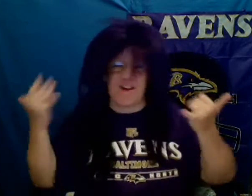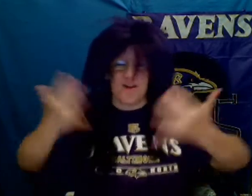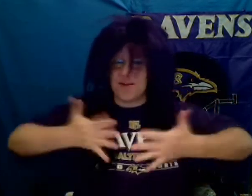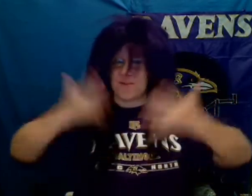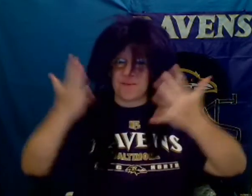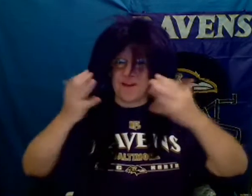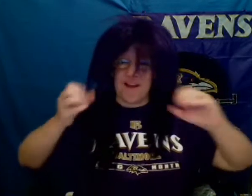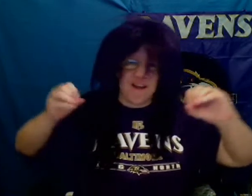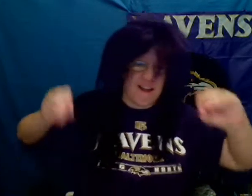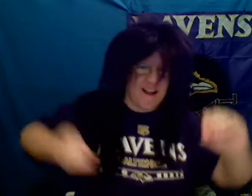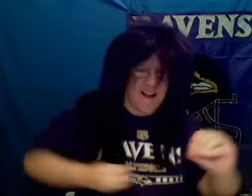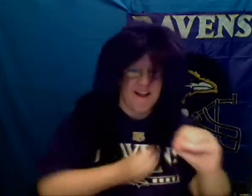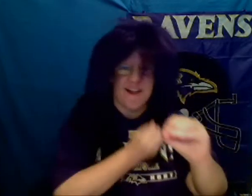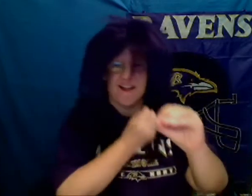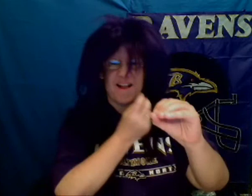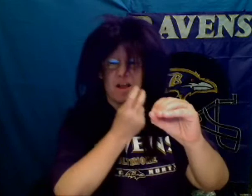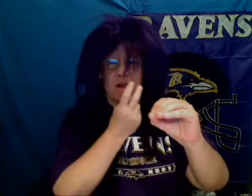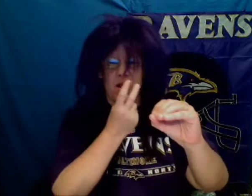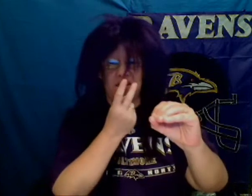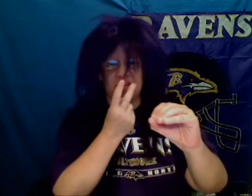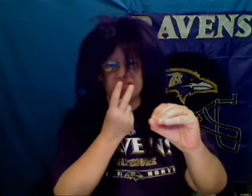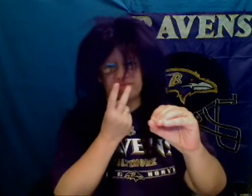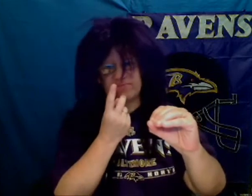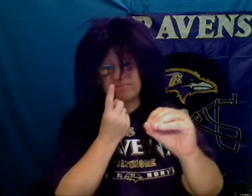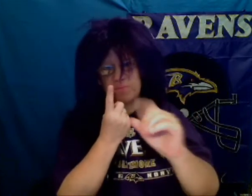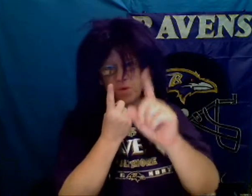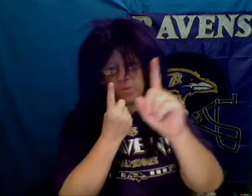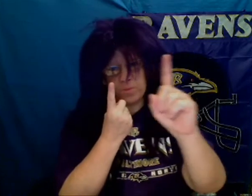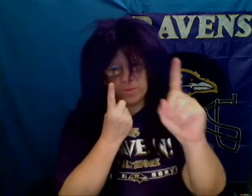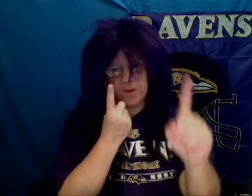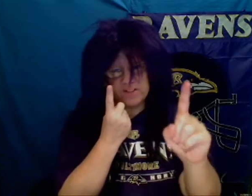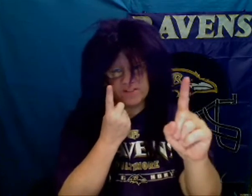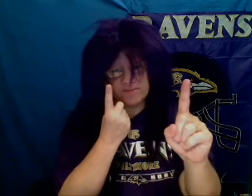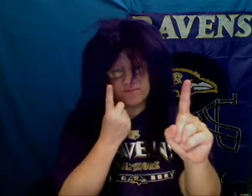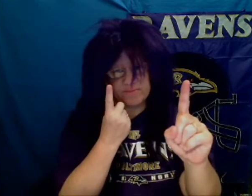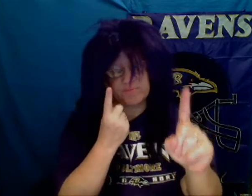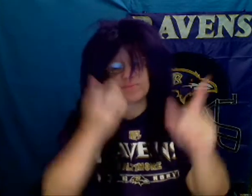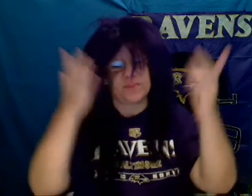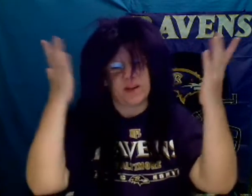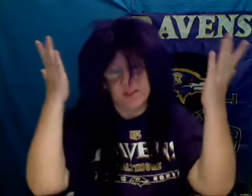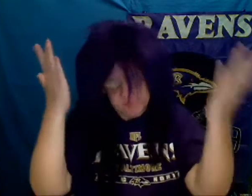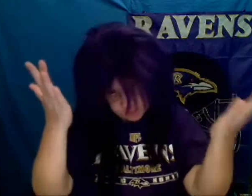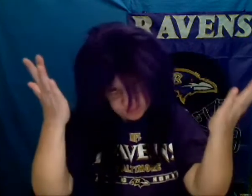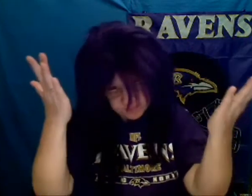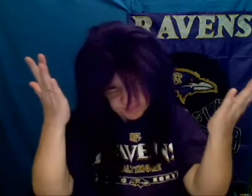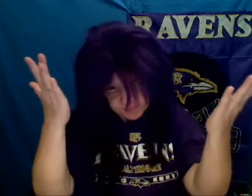building in the And the building of a building.